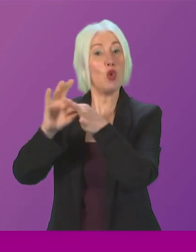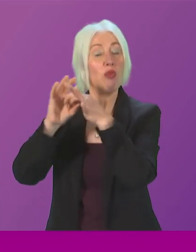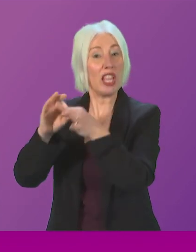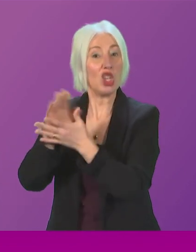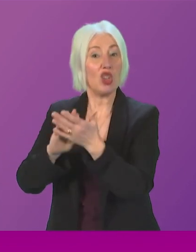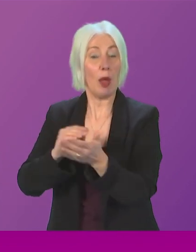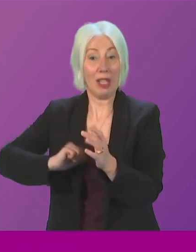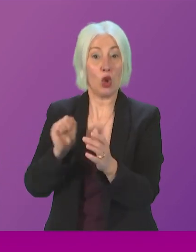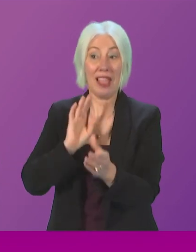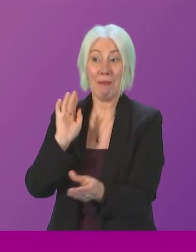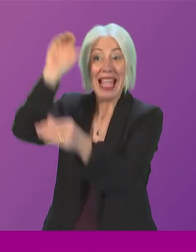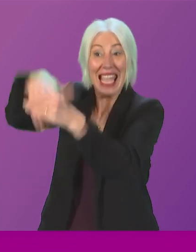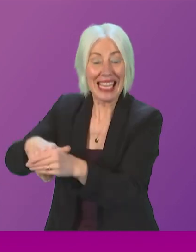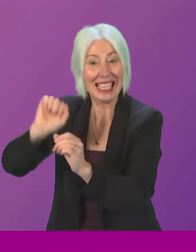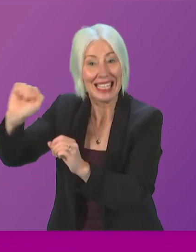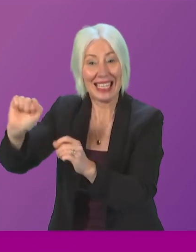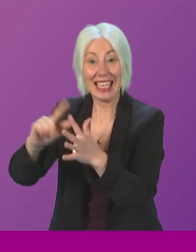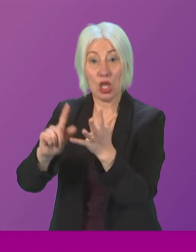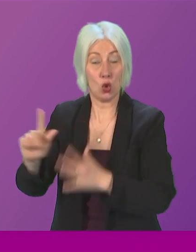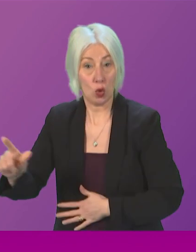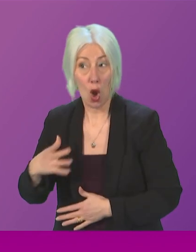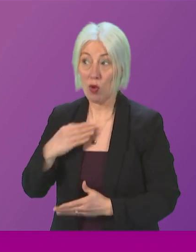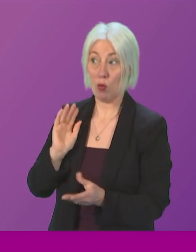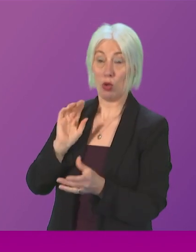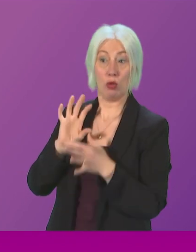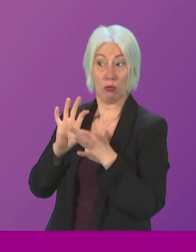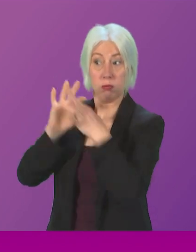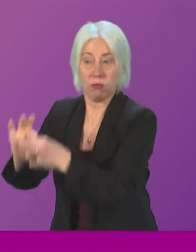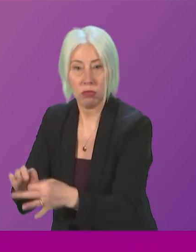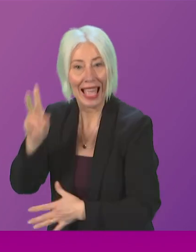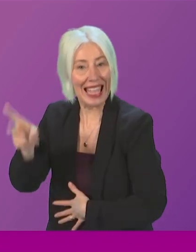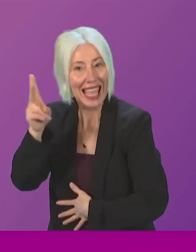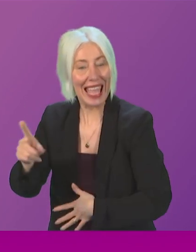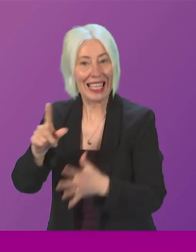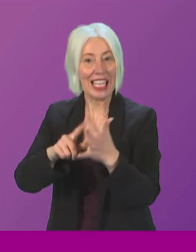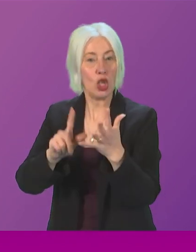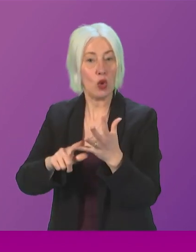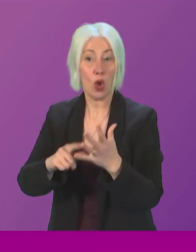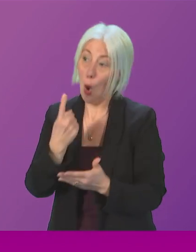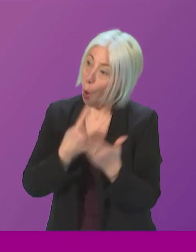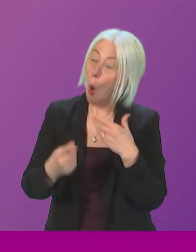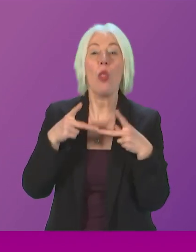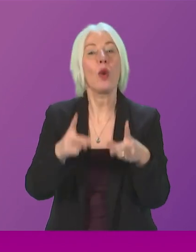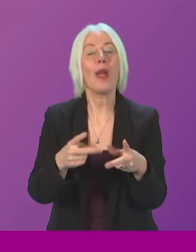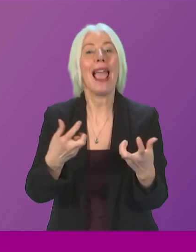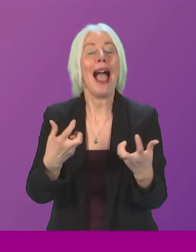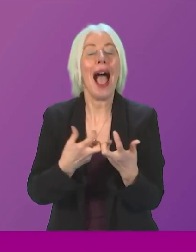that Scotland is back in the European Union that we rejoin the European Union and the only way to do that presiding officer is of course as an